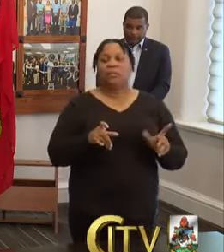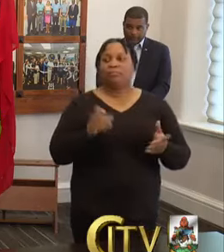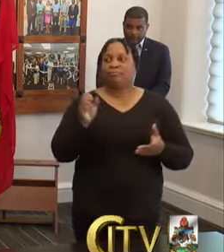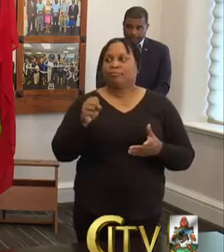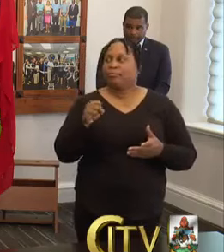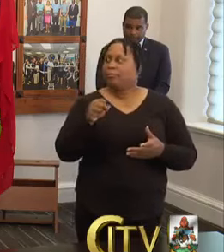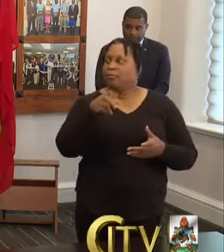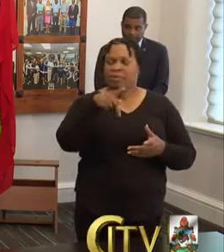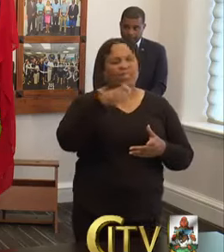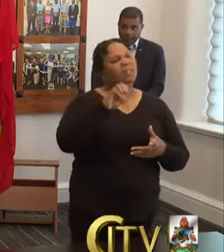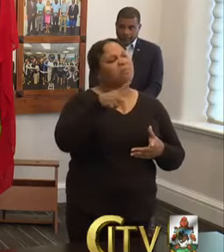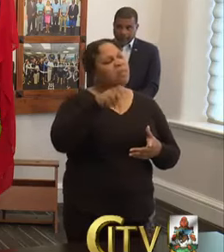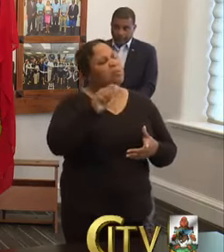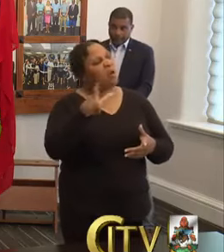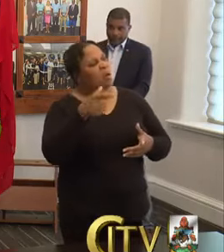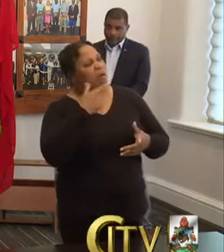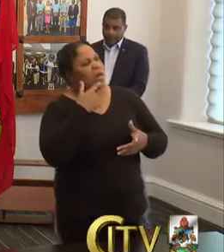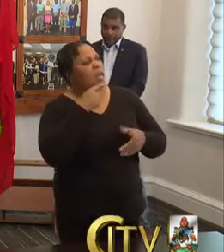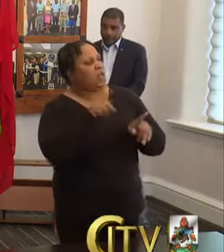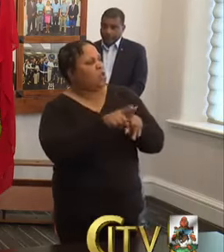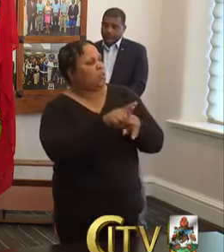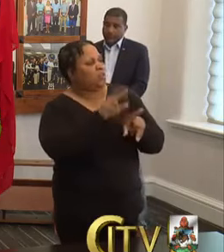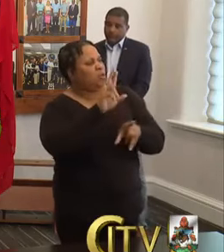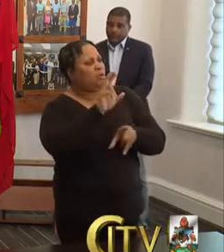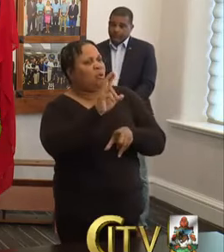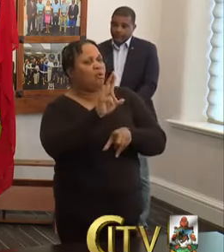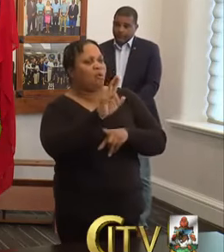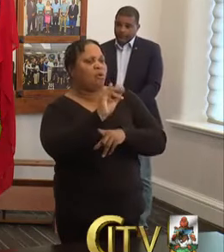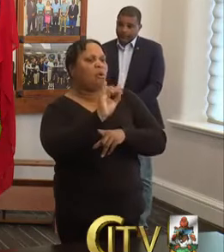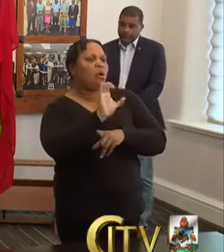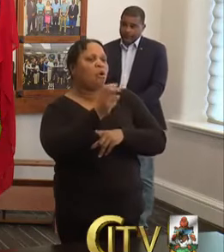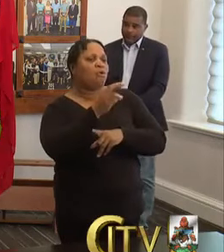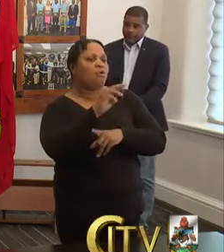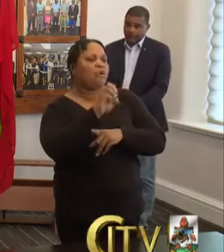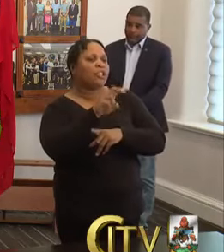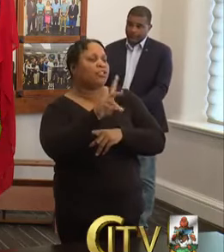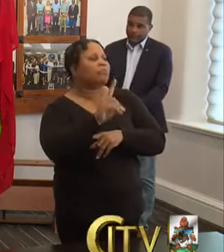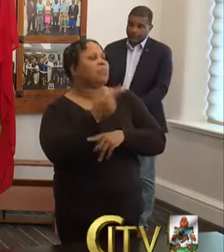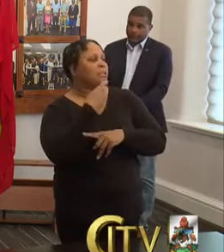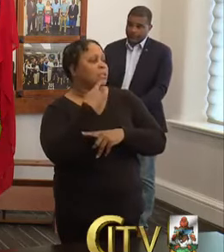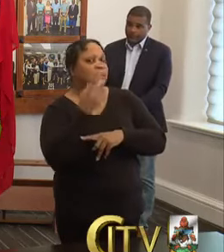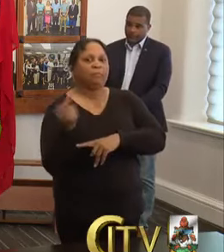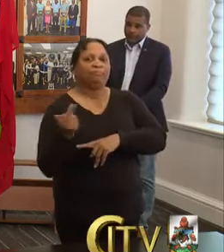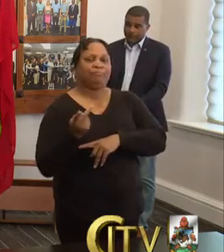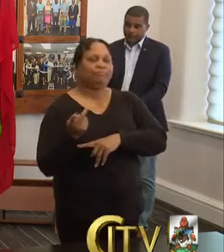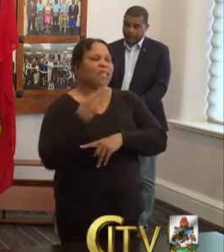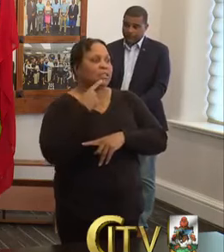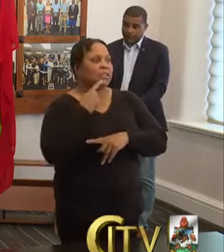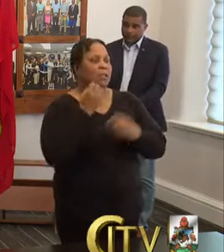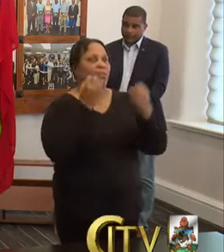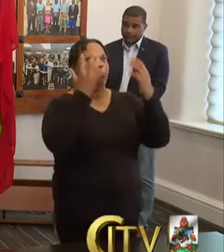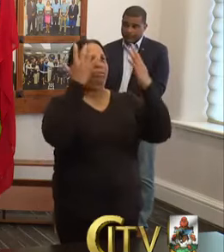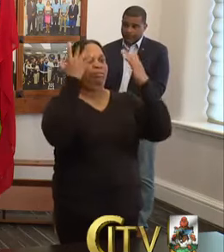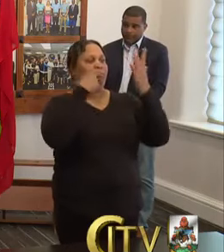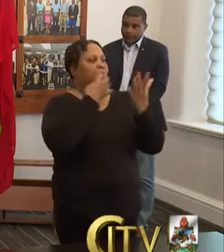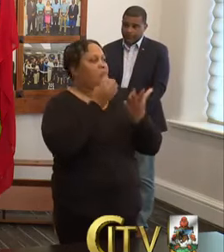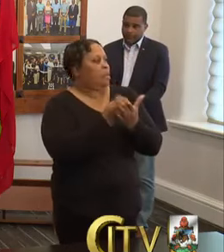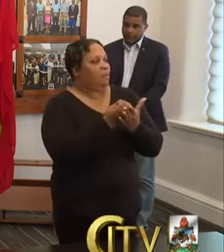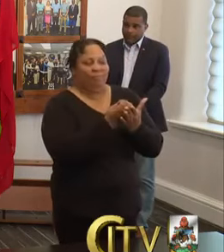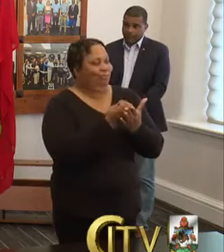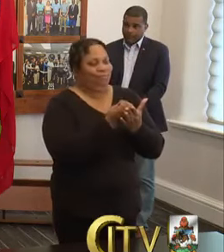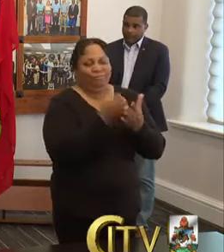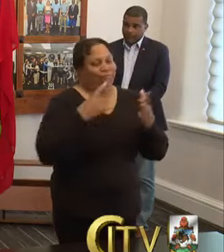Dr. Pitbull has said, as well as I think Dr. Richmond, the overwhelming evidence supports that you cannot